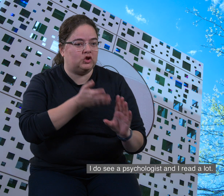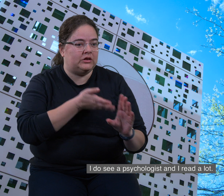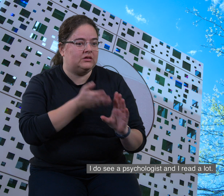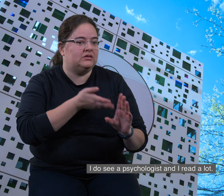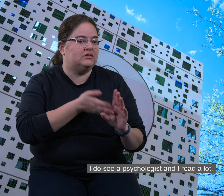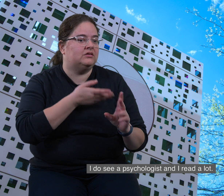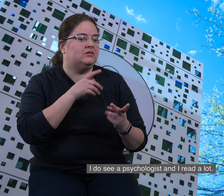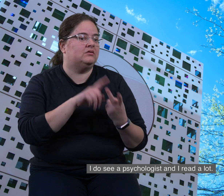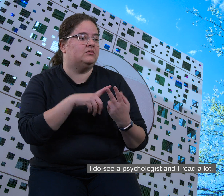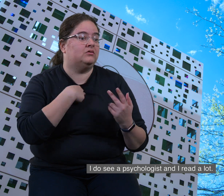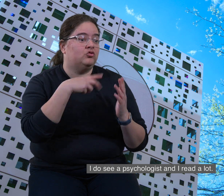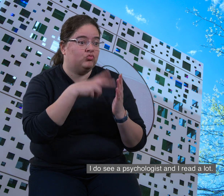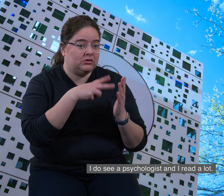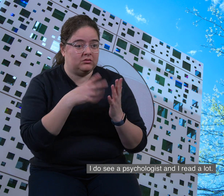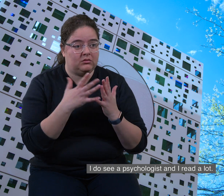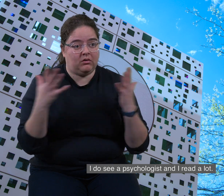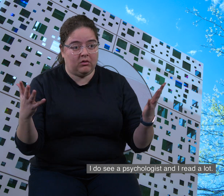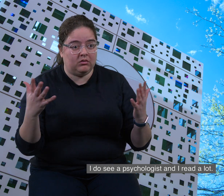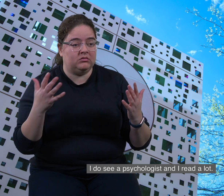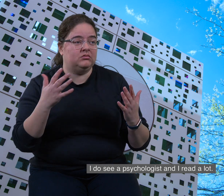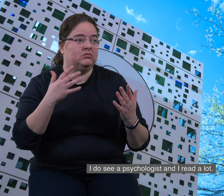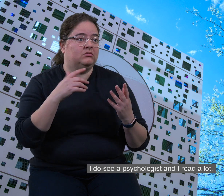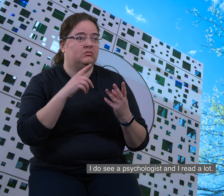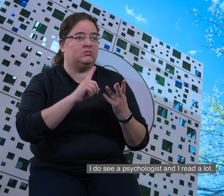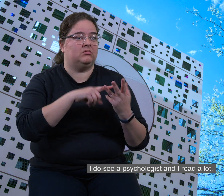I do see a psychologist and I read a lot.